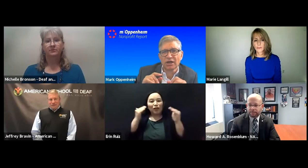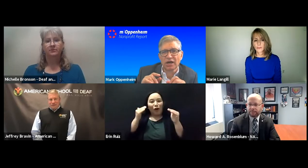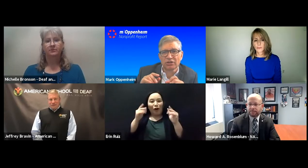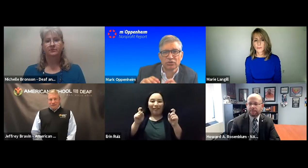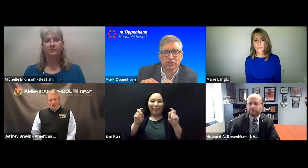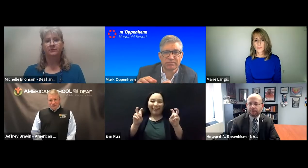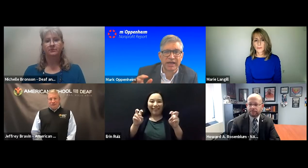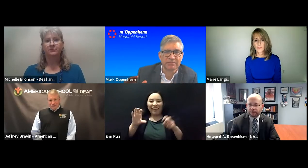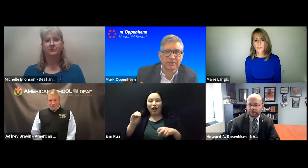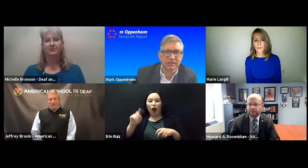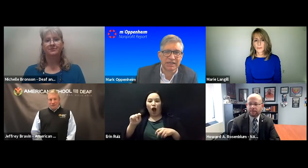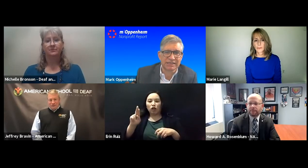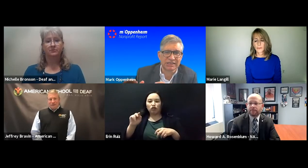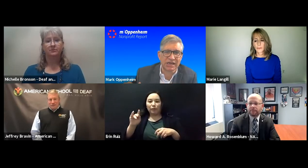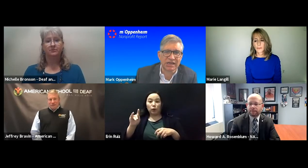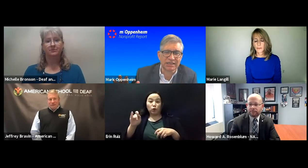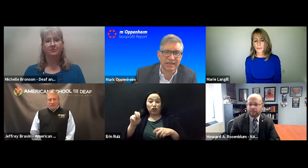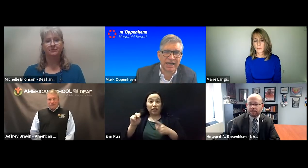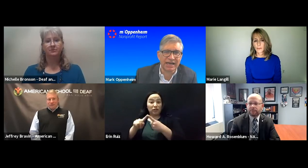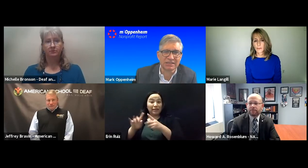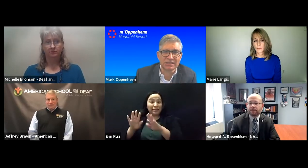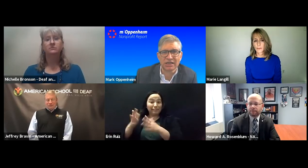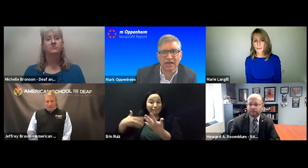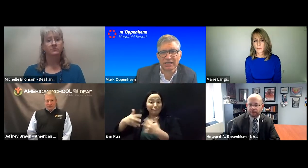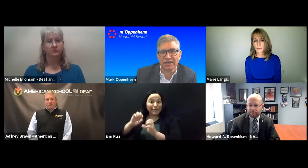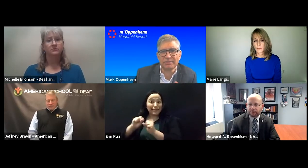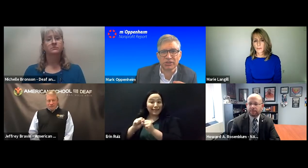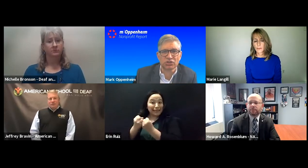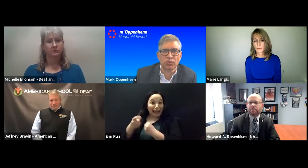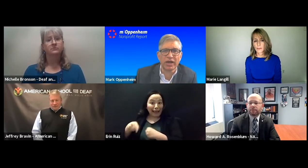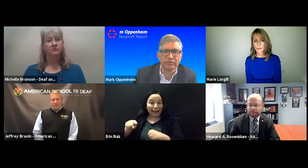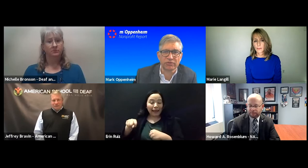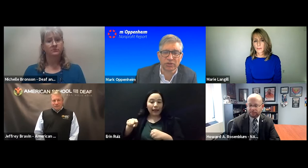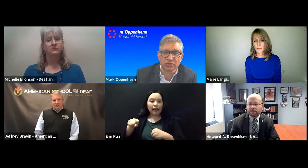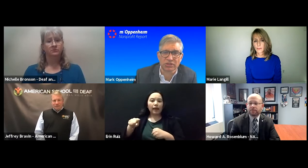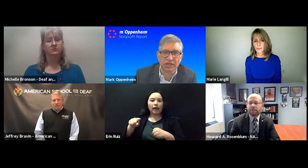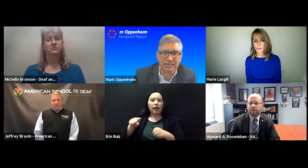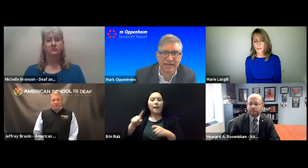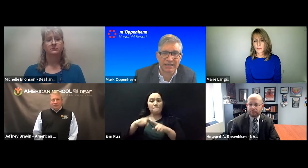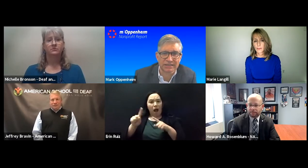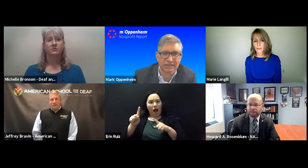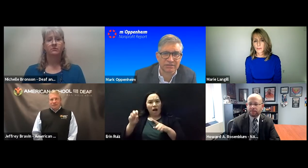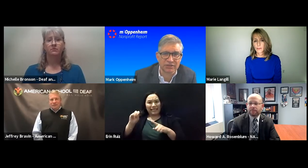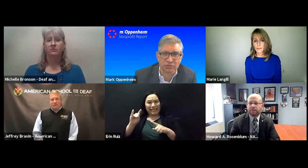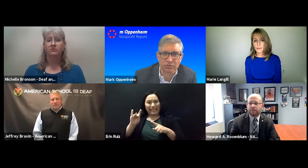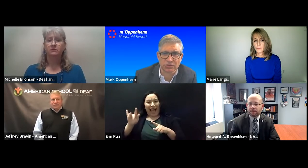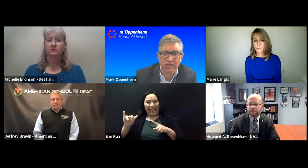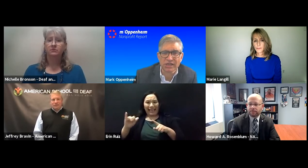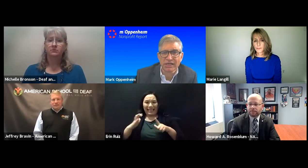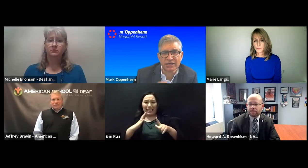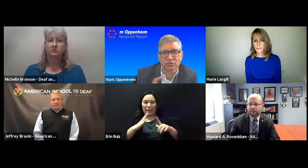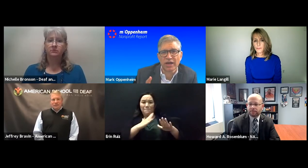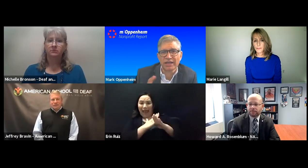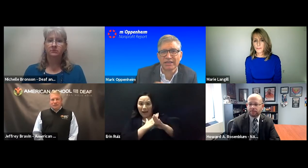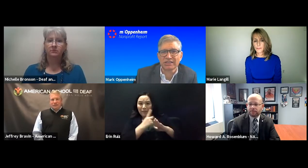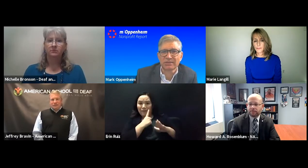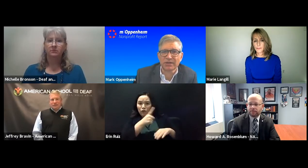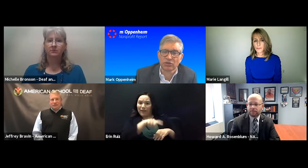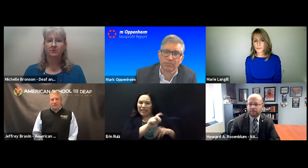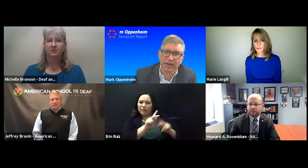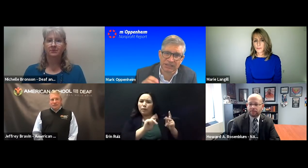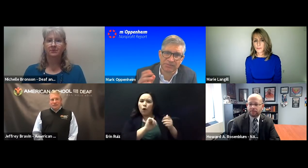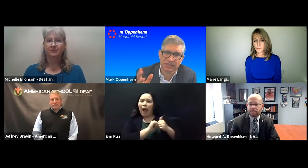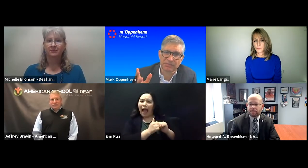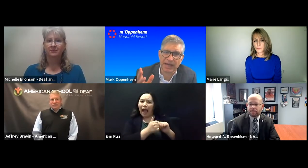those impediments that society has keeps us away from those talented individuals in a way that